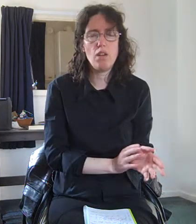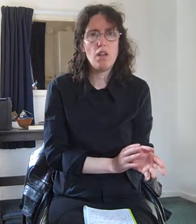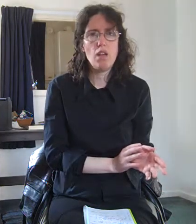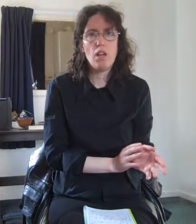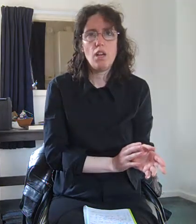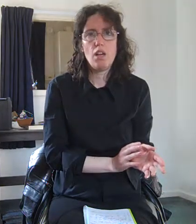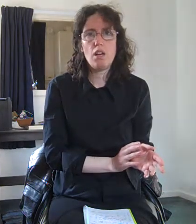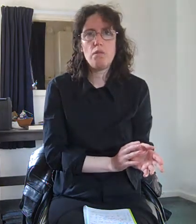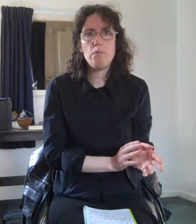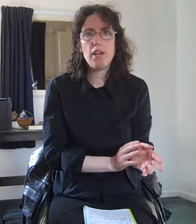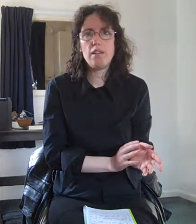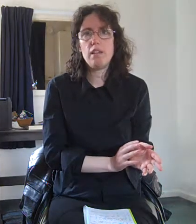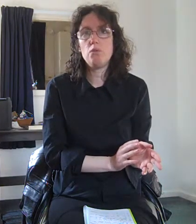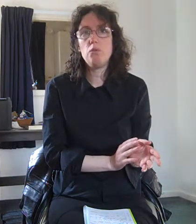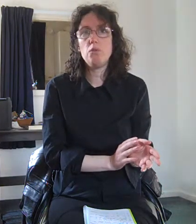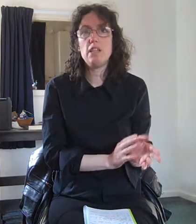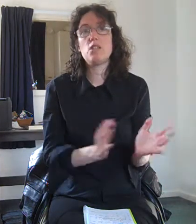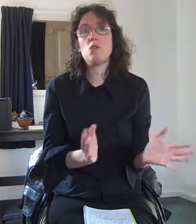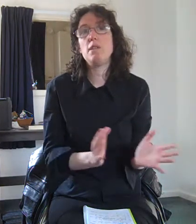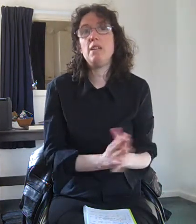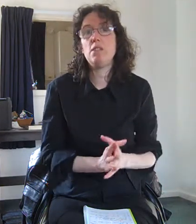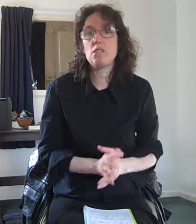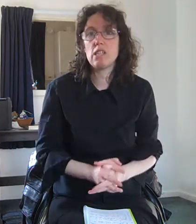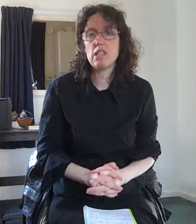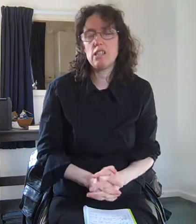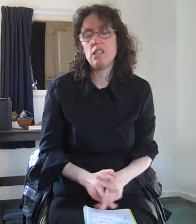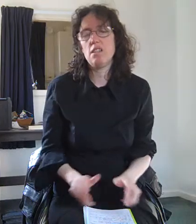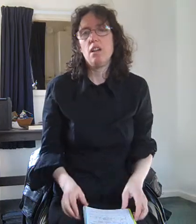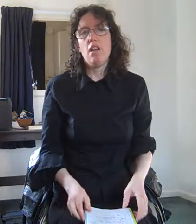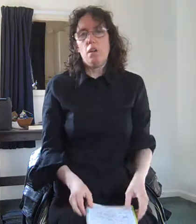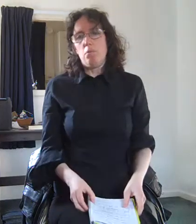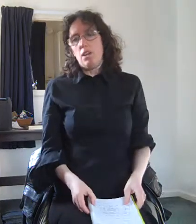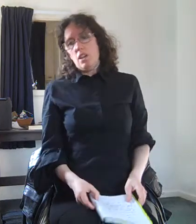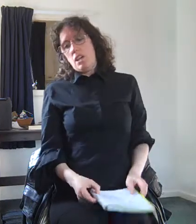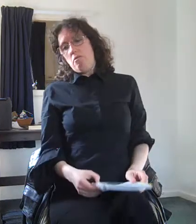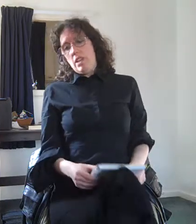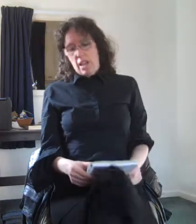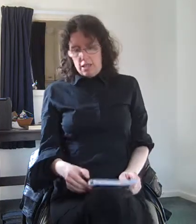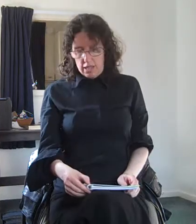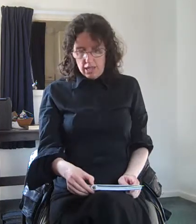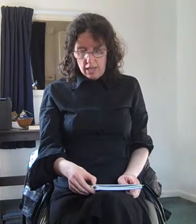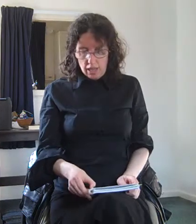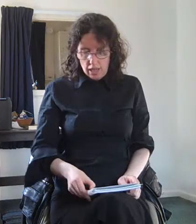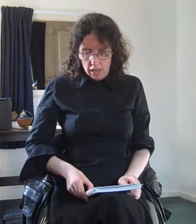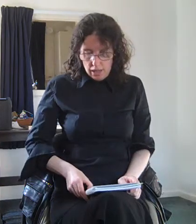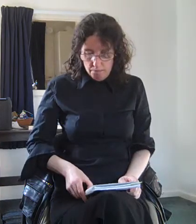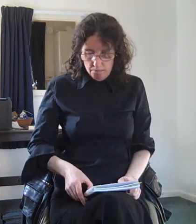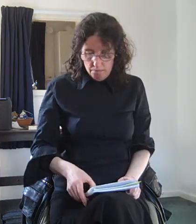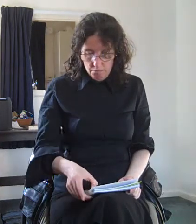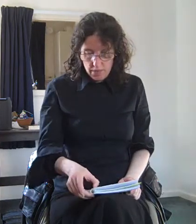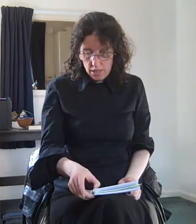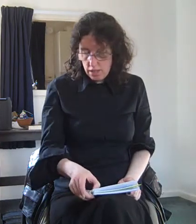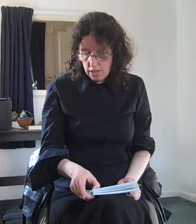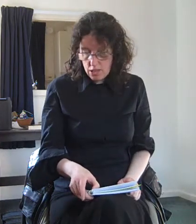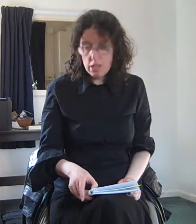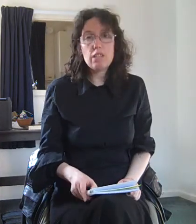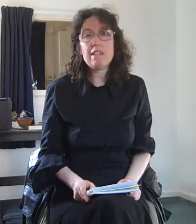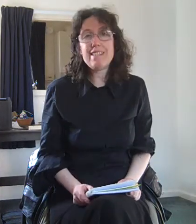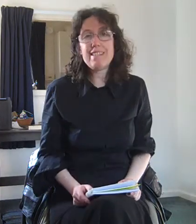and they are all extremely long-sighted but in reality this condition is